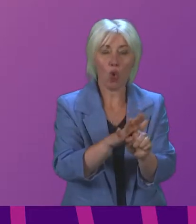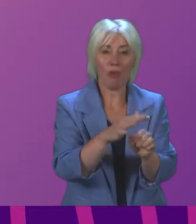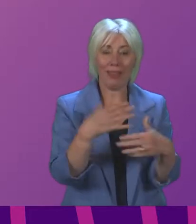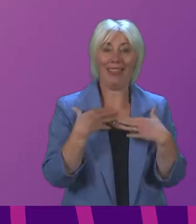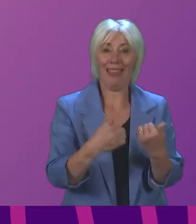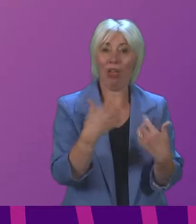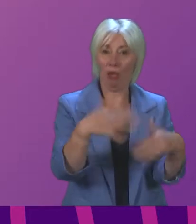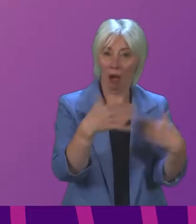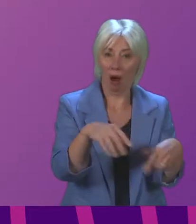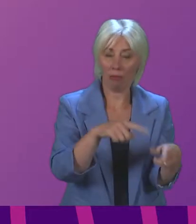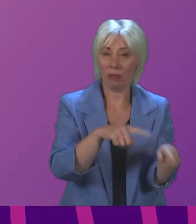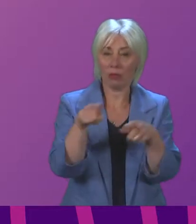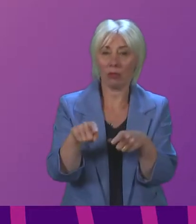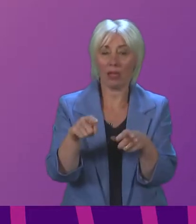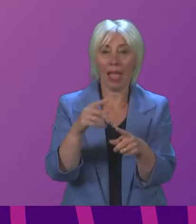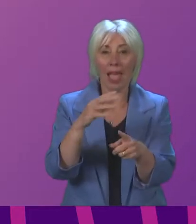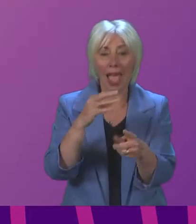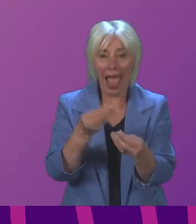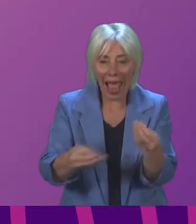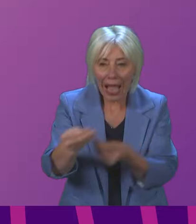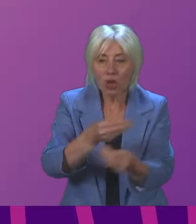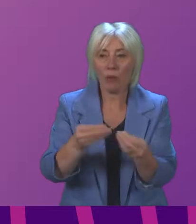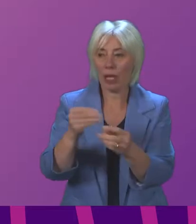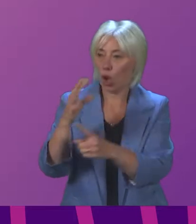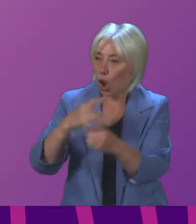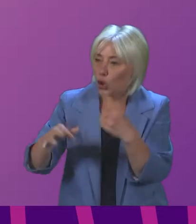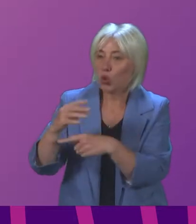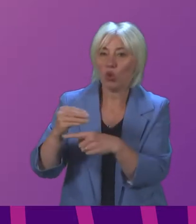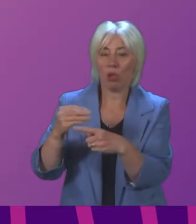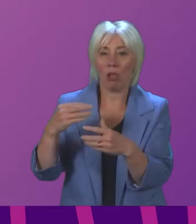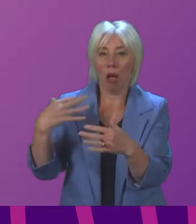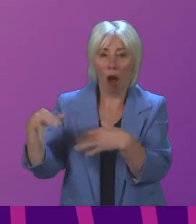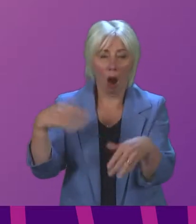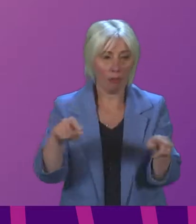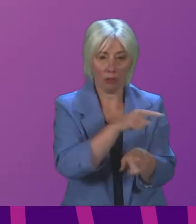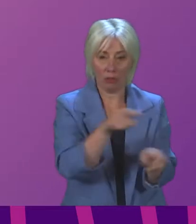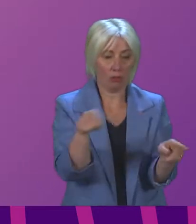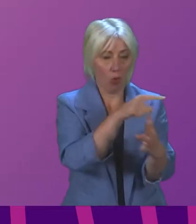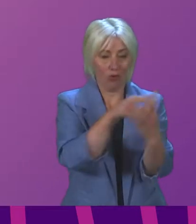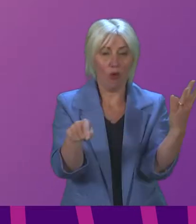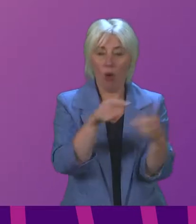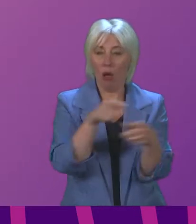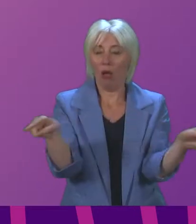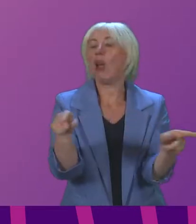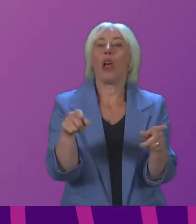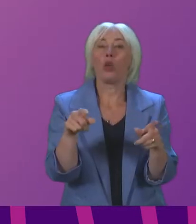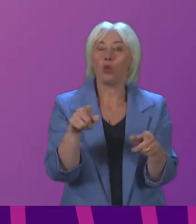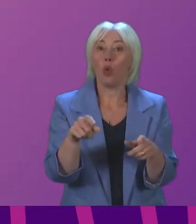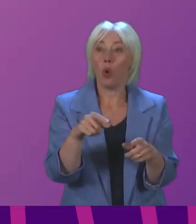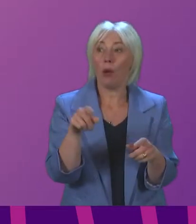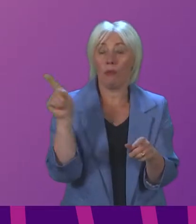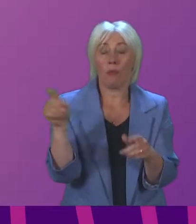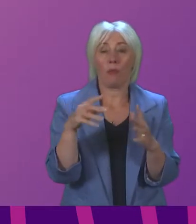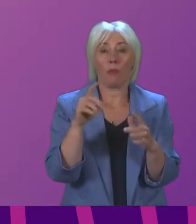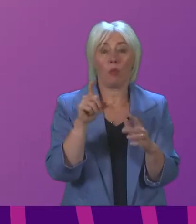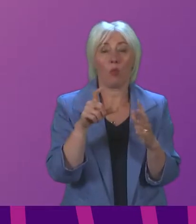the economic and the social harm that can be created and Mr Whittle has regularly revisited the questions about non-COVID health